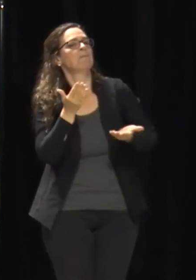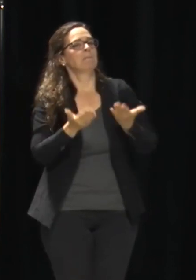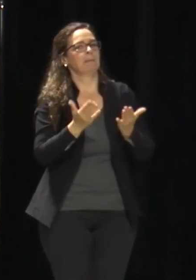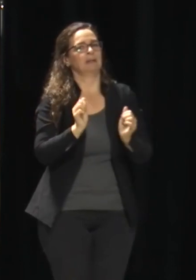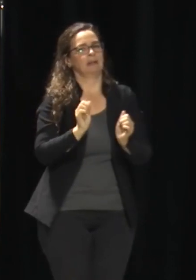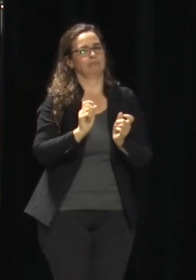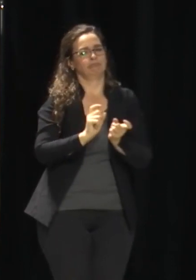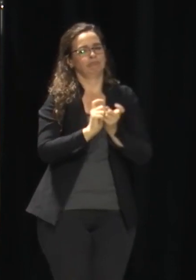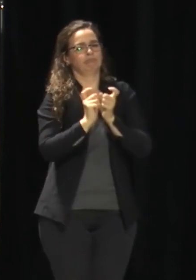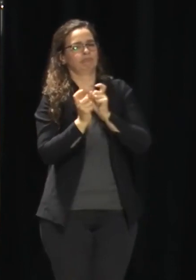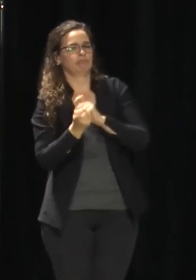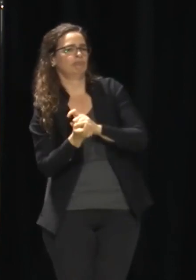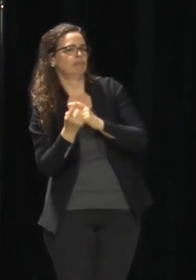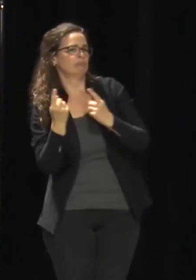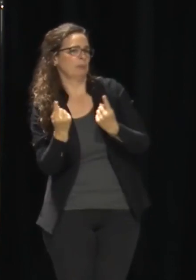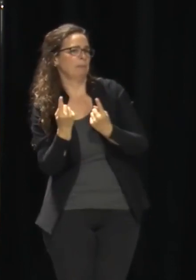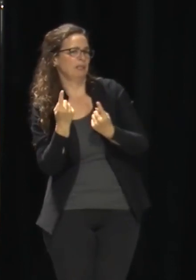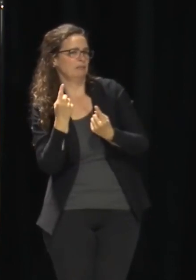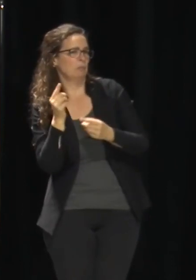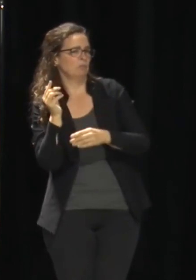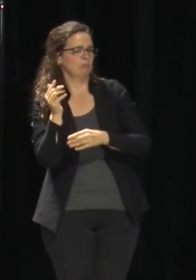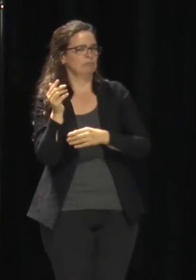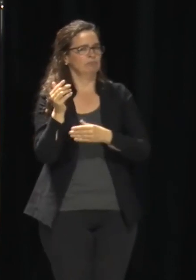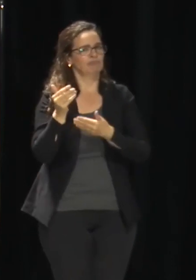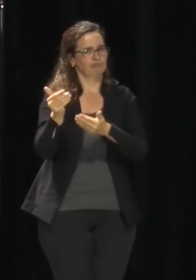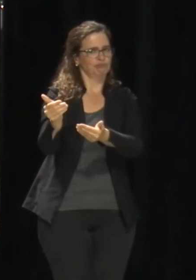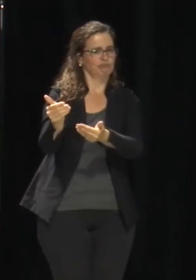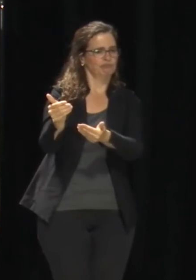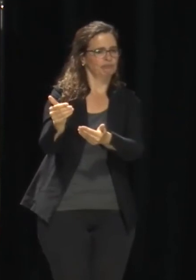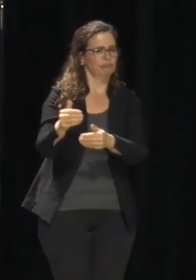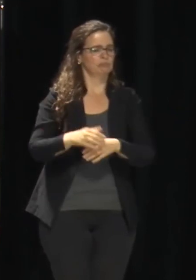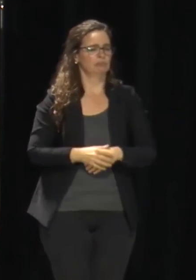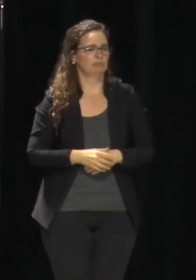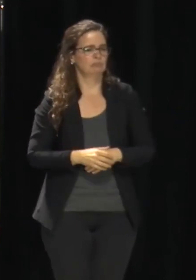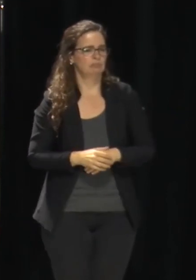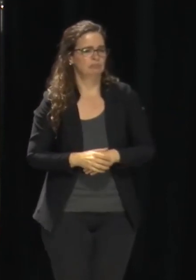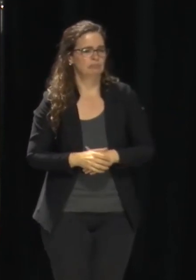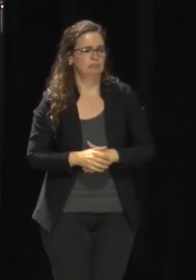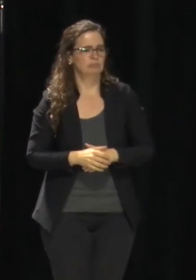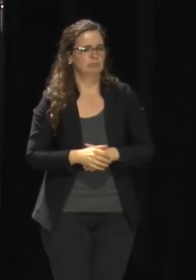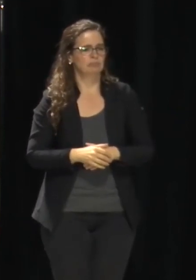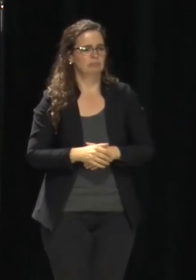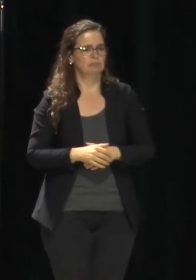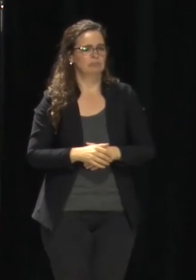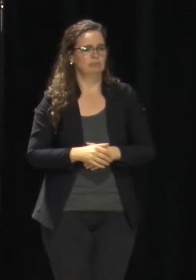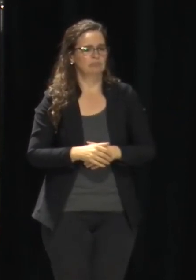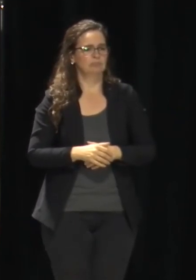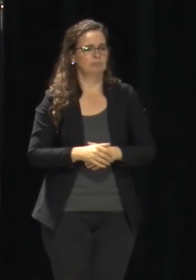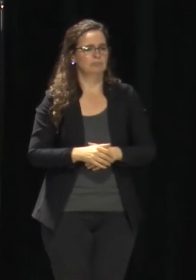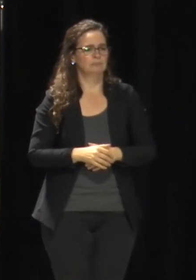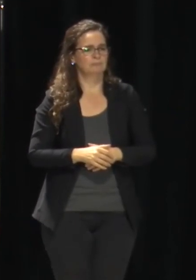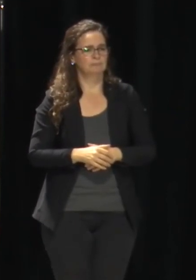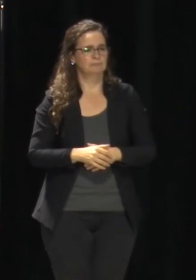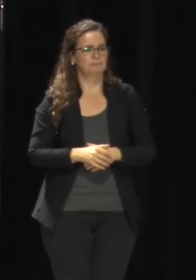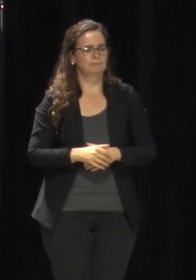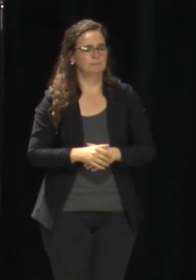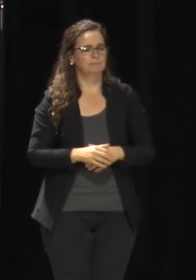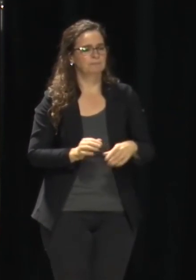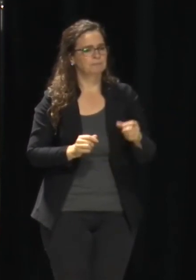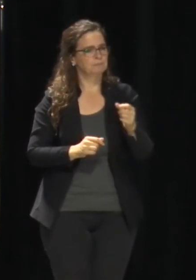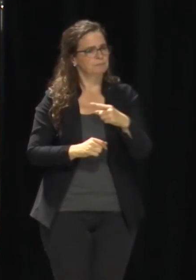children cases when that number seems a lot higher than what we've seen in the past? No, mean, three from one household, right?